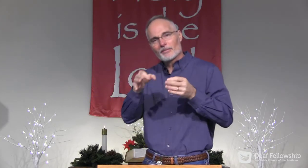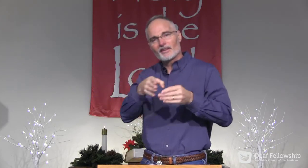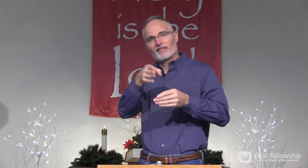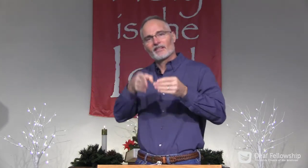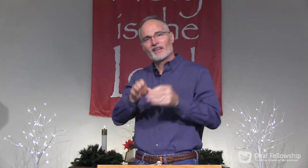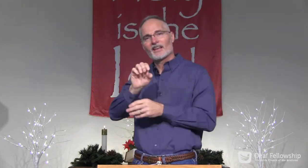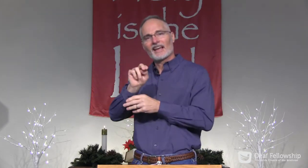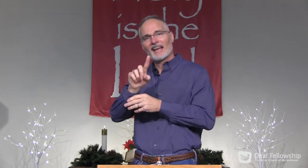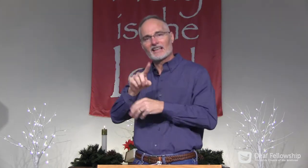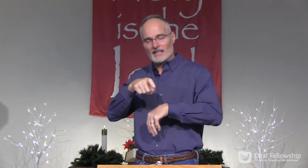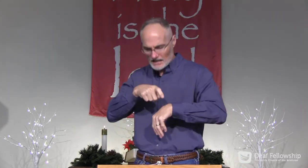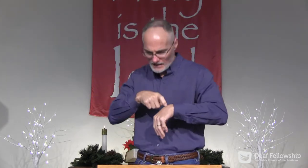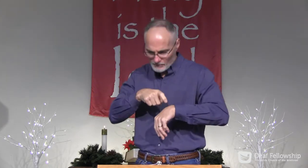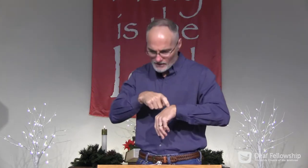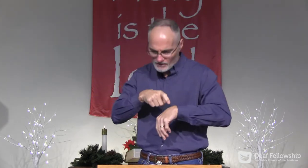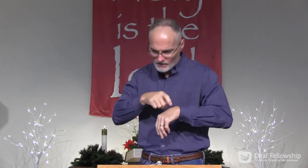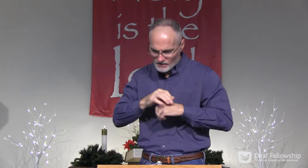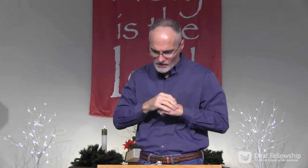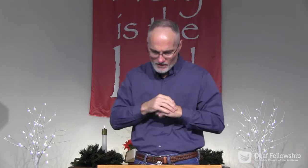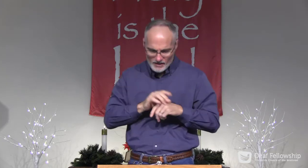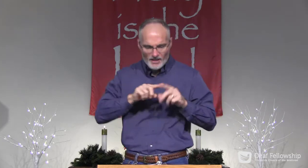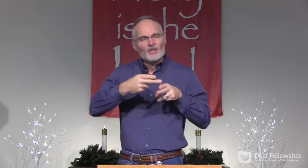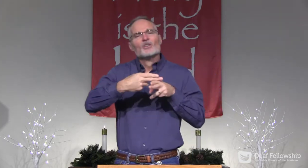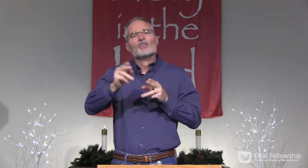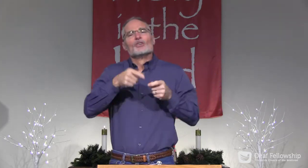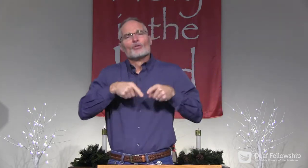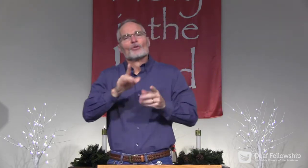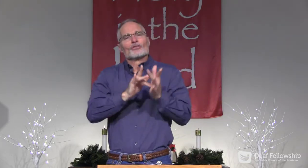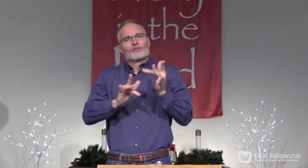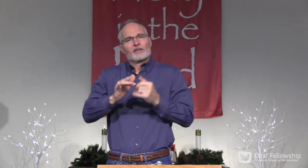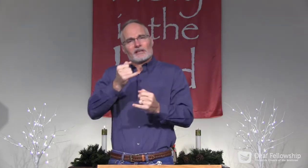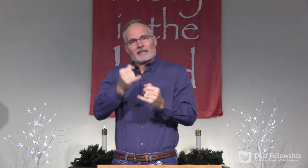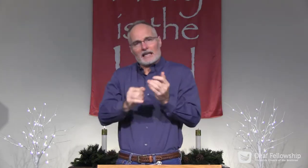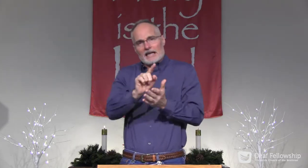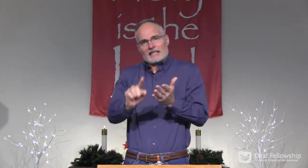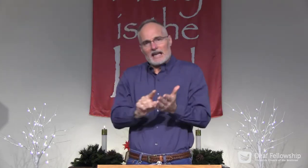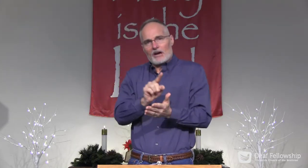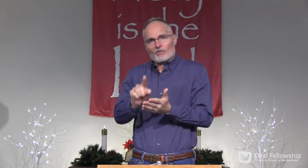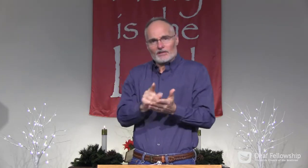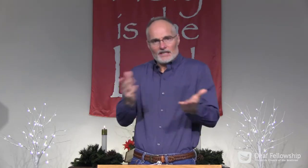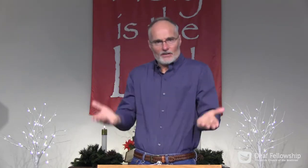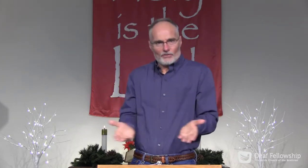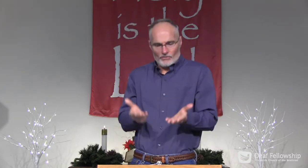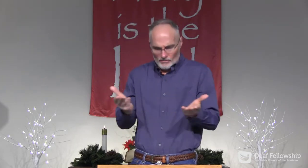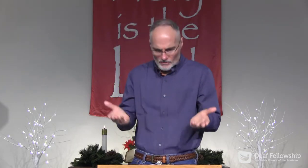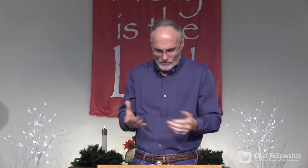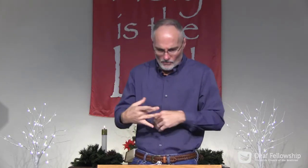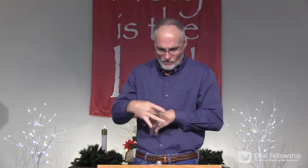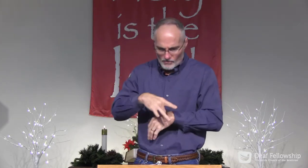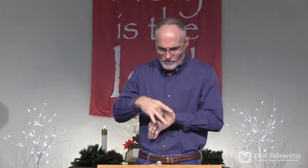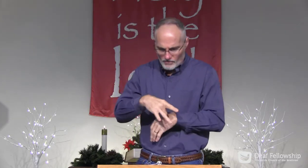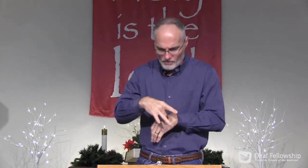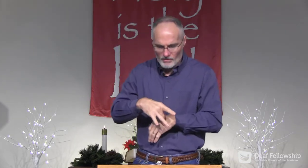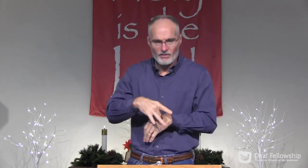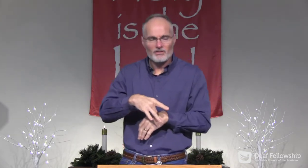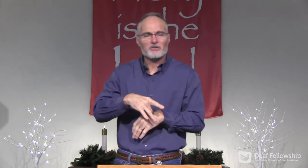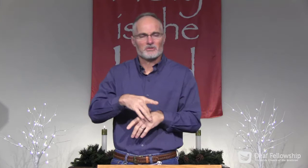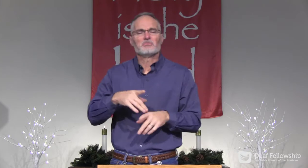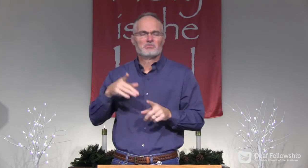do. But this passage describes the end times. And this was written during Jesus'